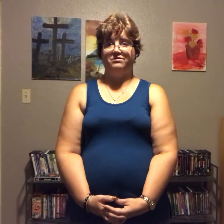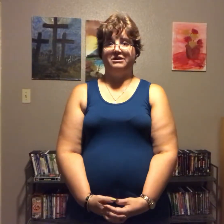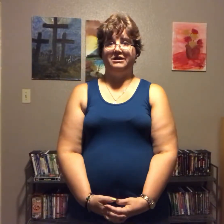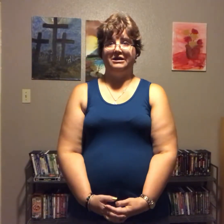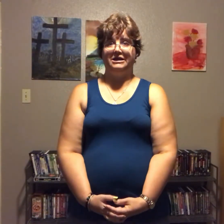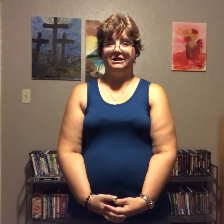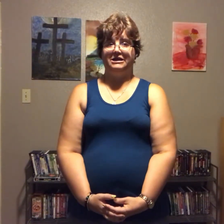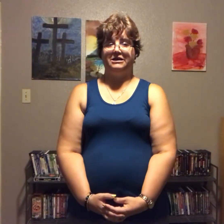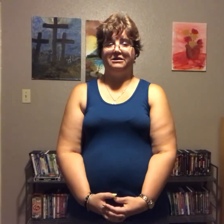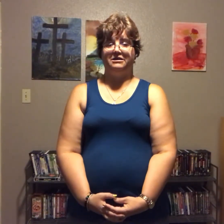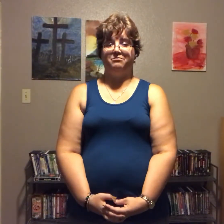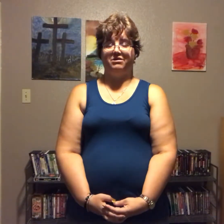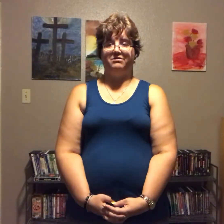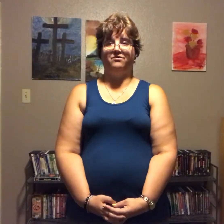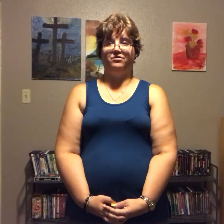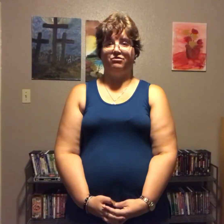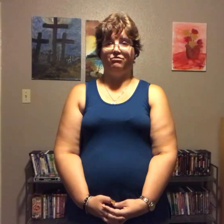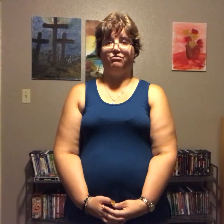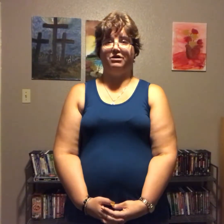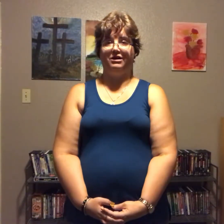really digging myself into a grave